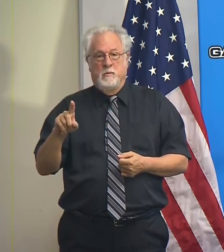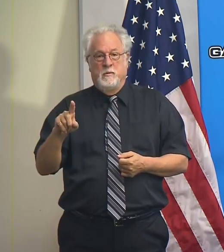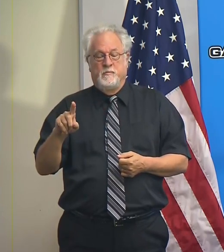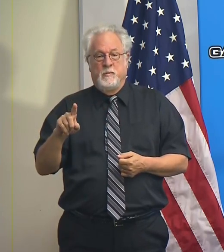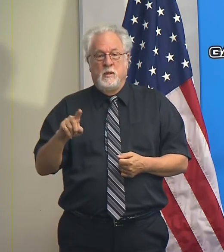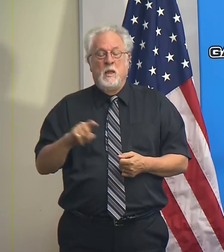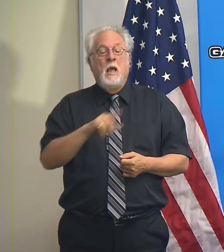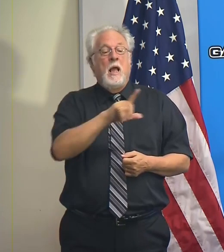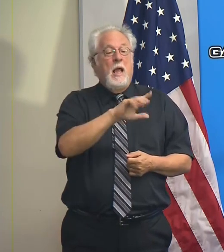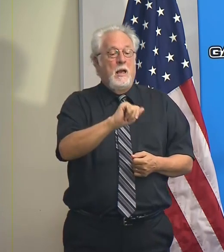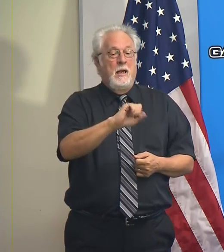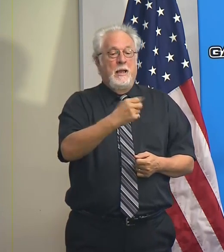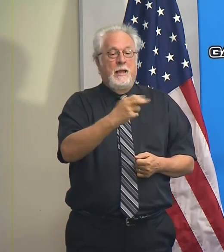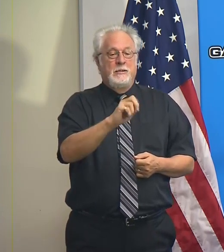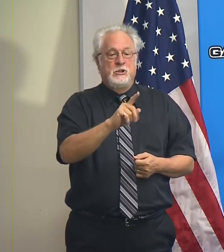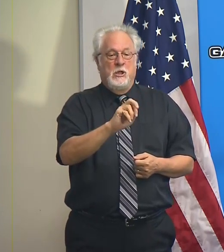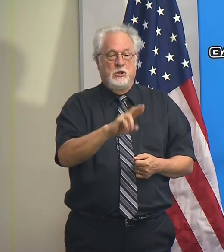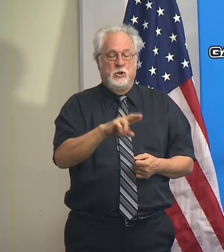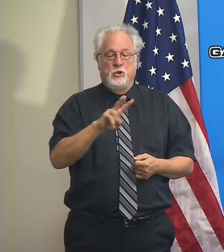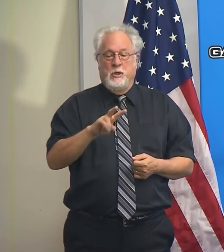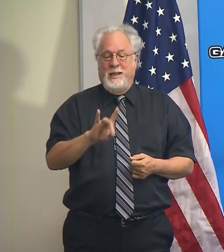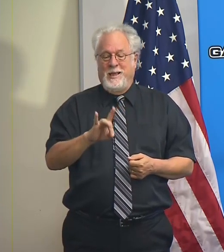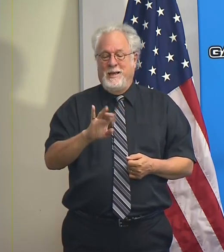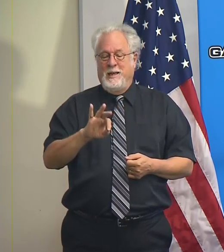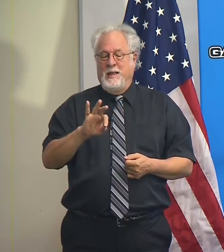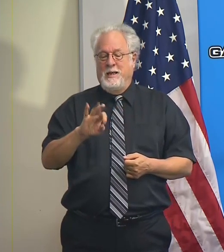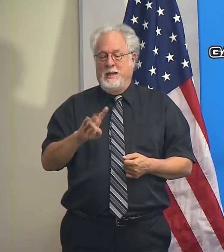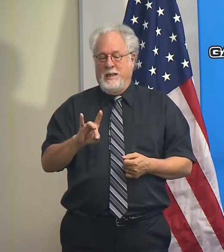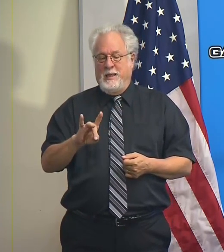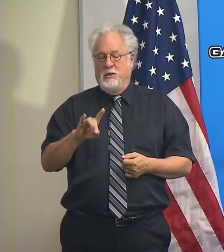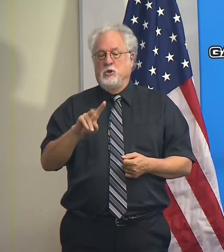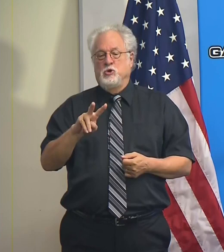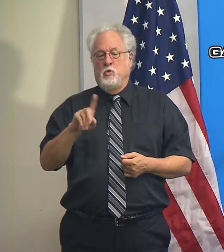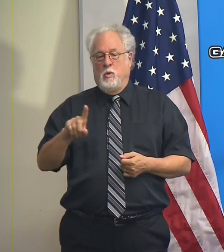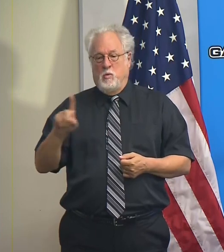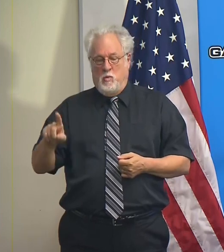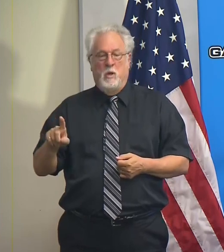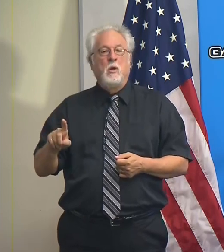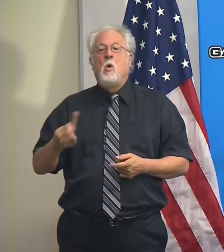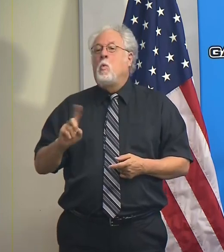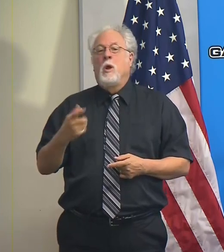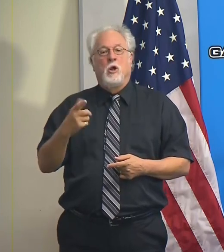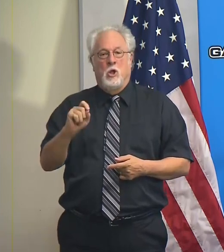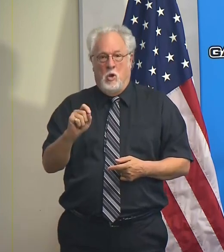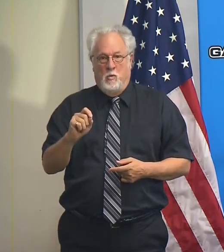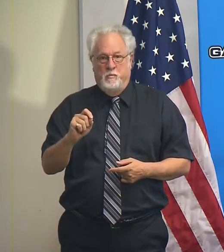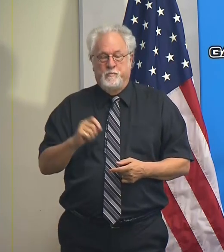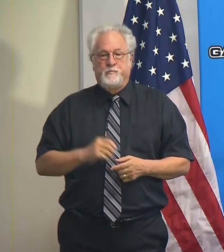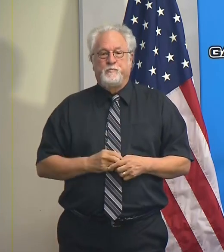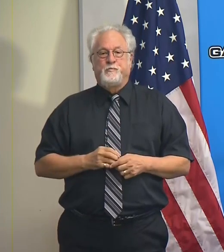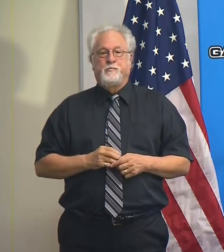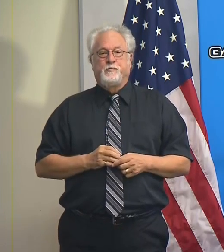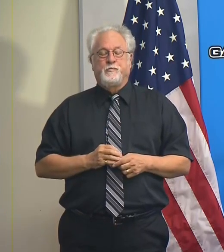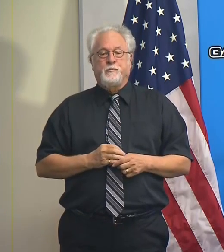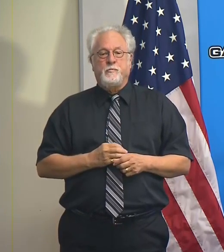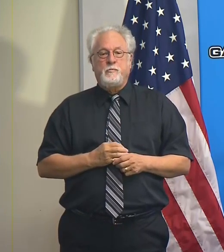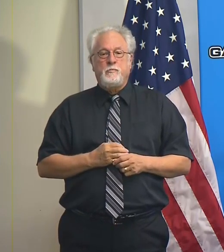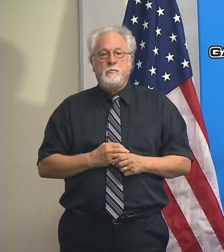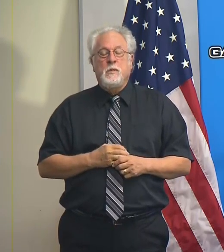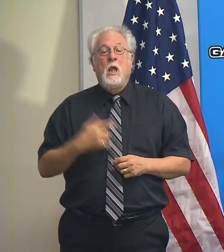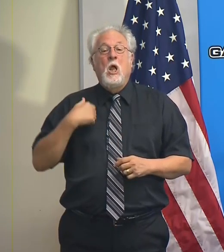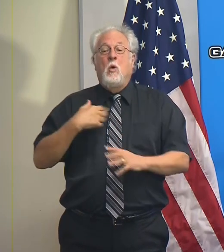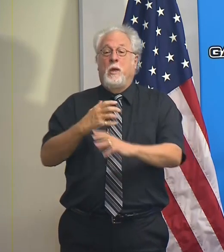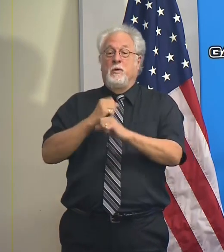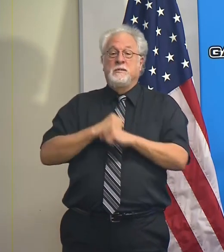That's LA SHELTER to 898211 for information about where to go. We